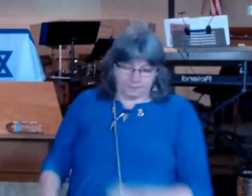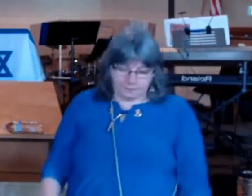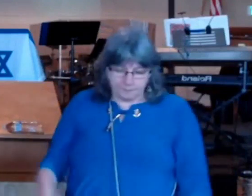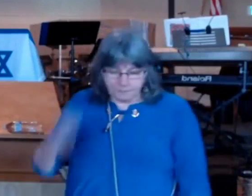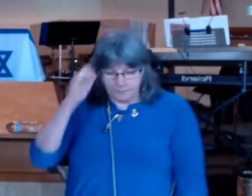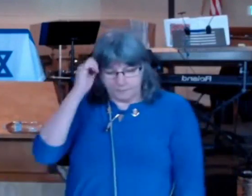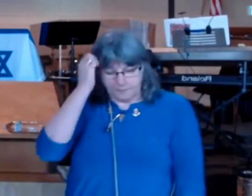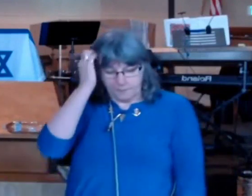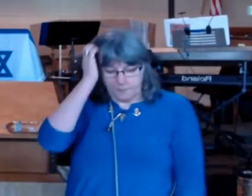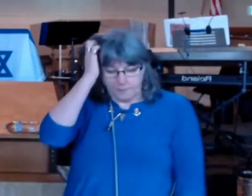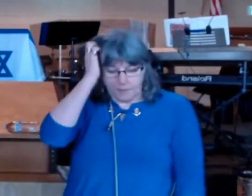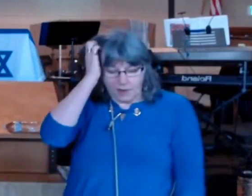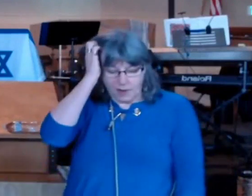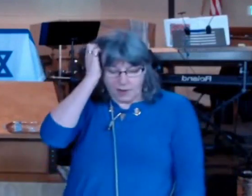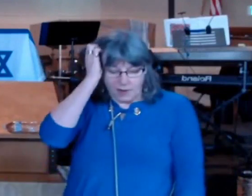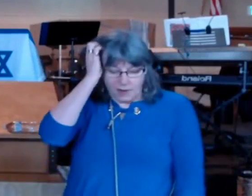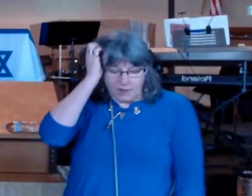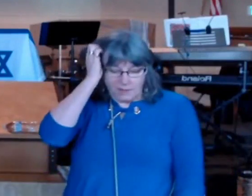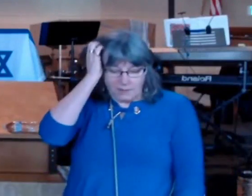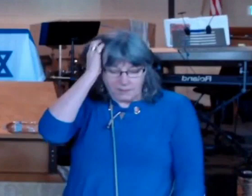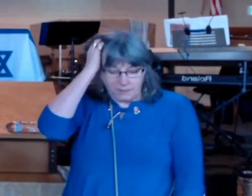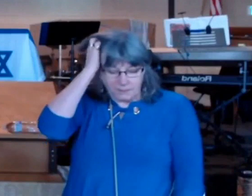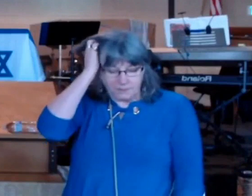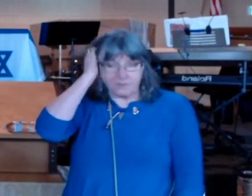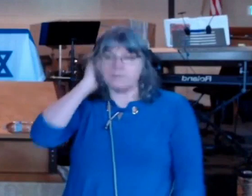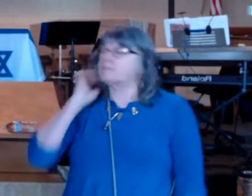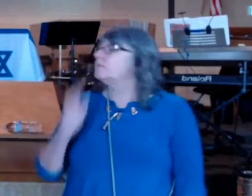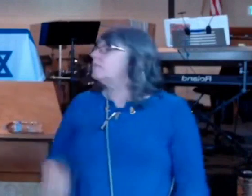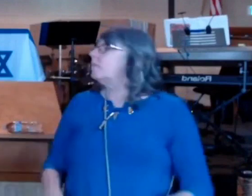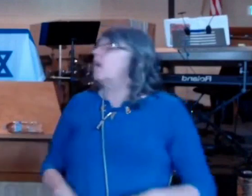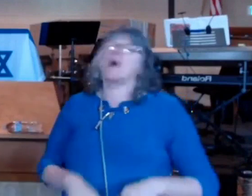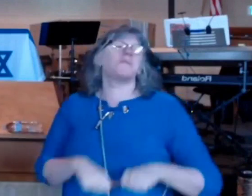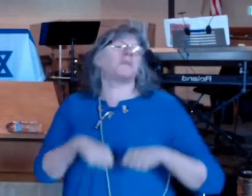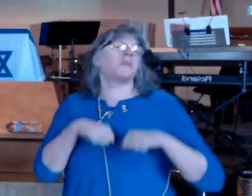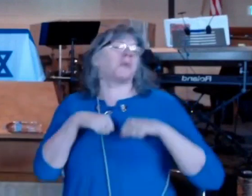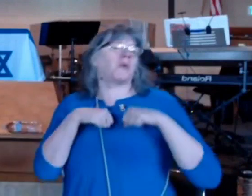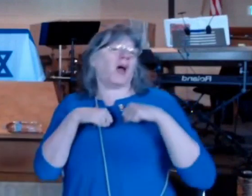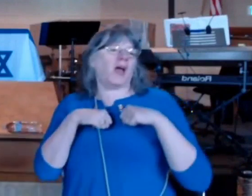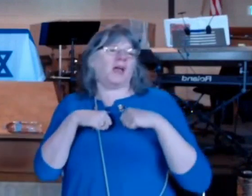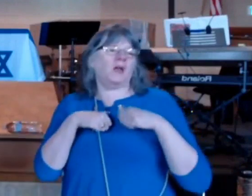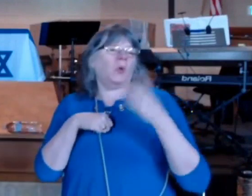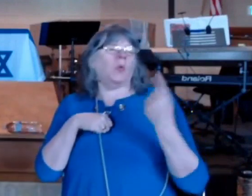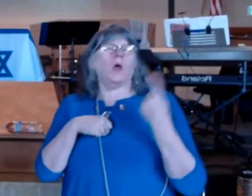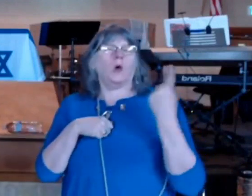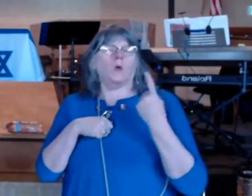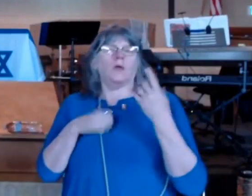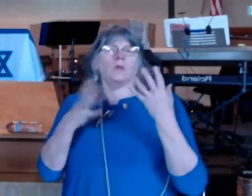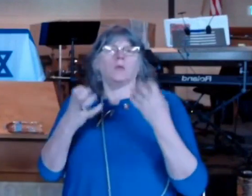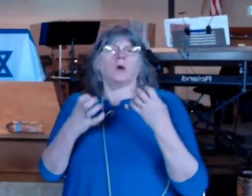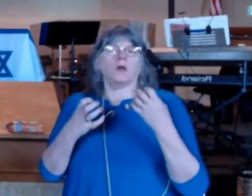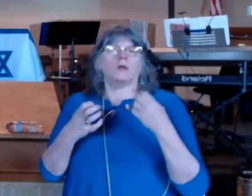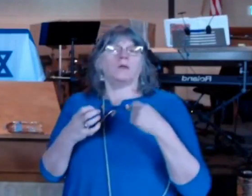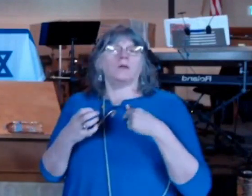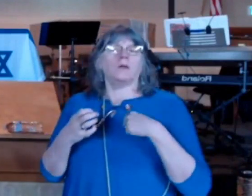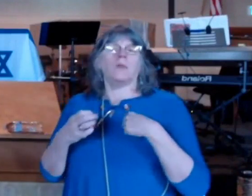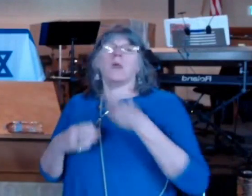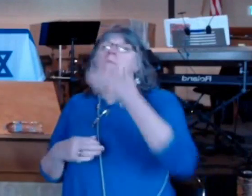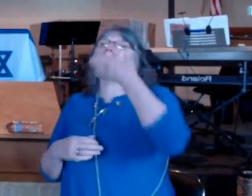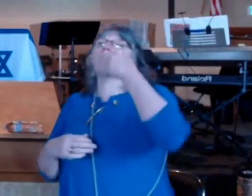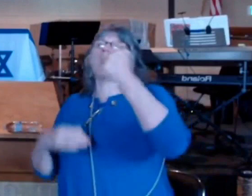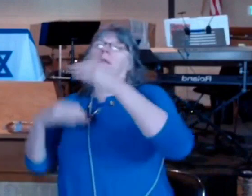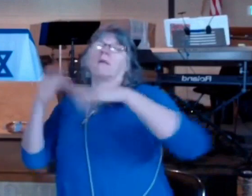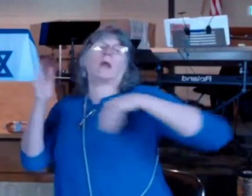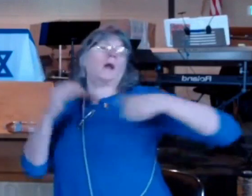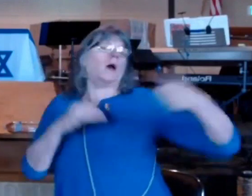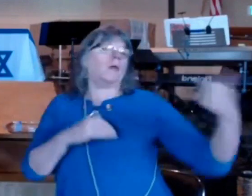level it's our pride we always want the other the above